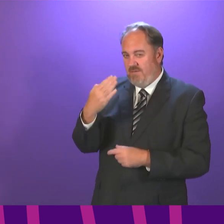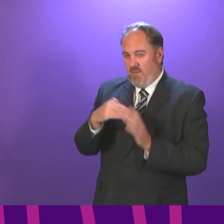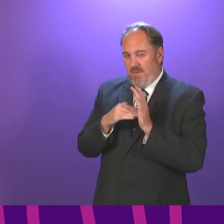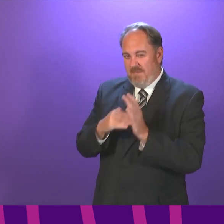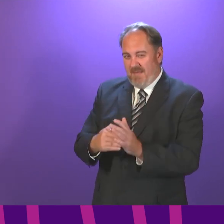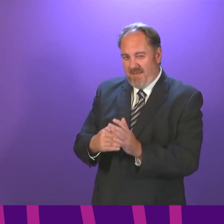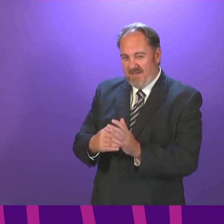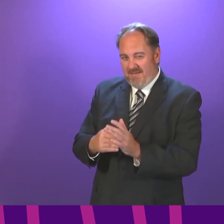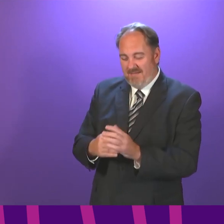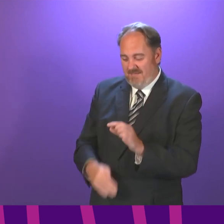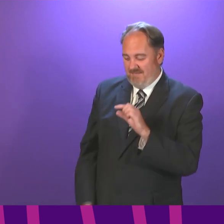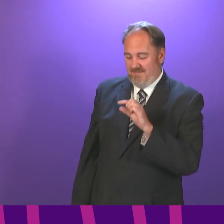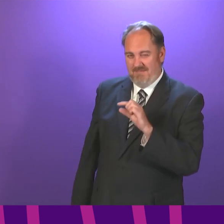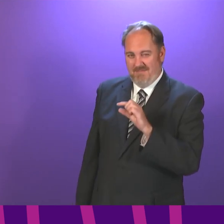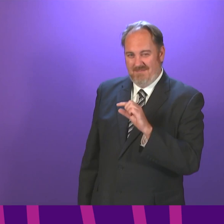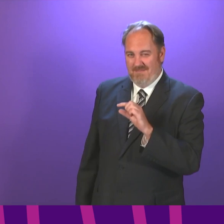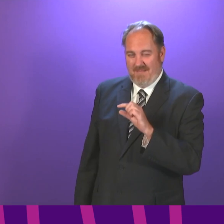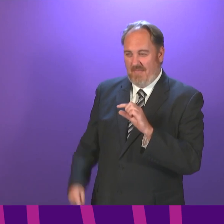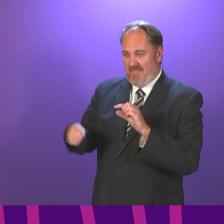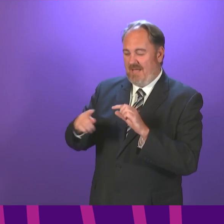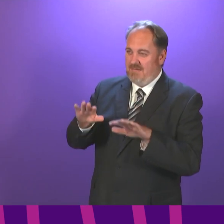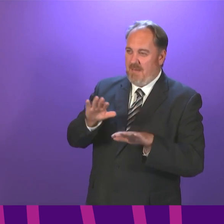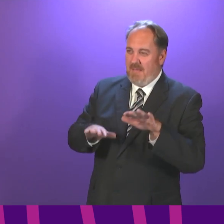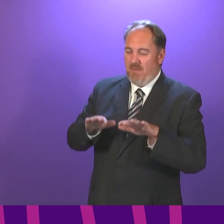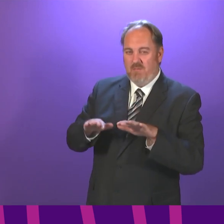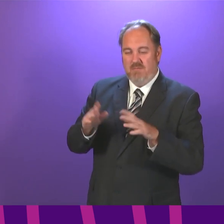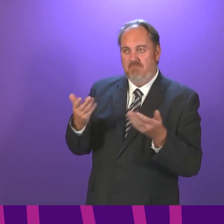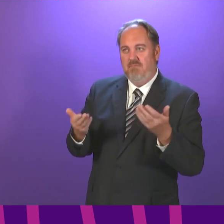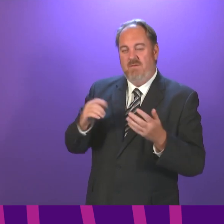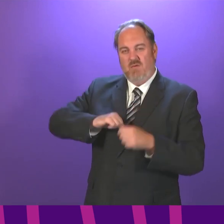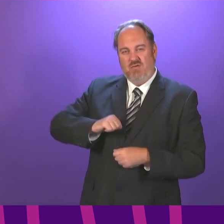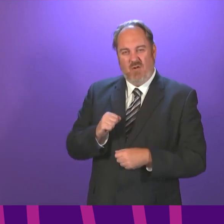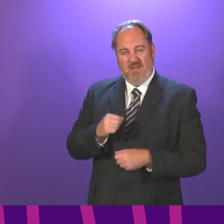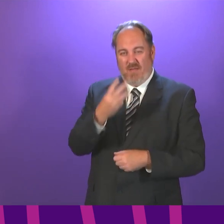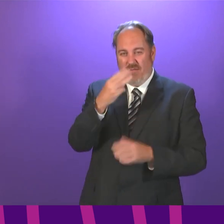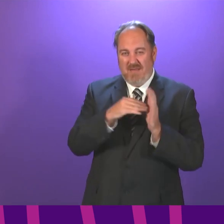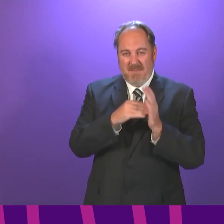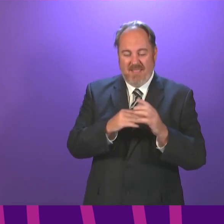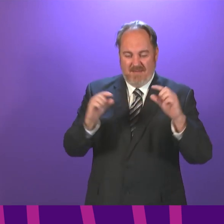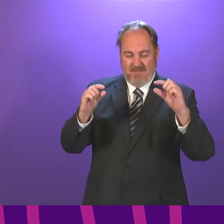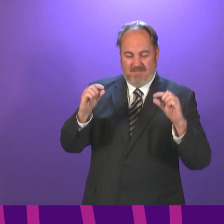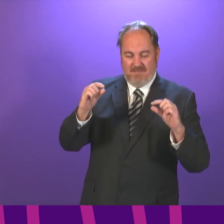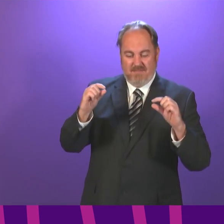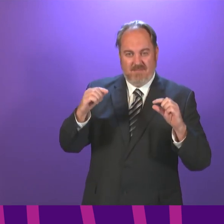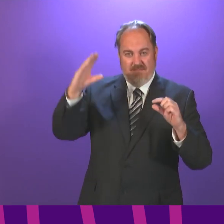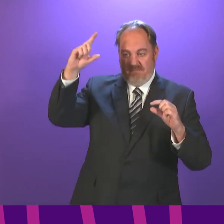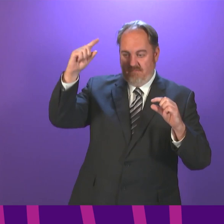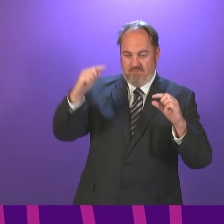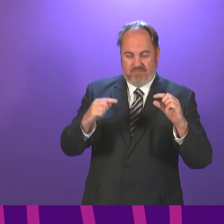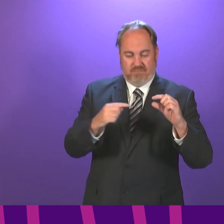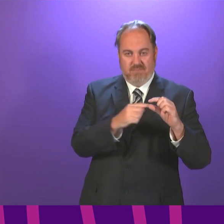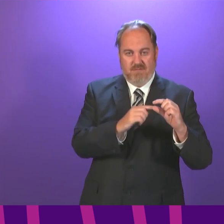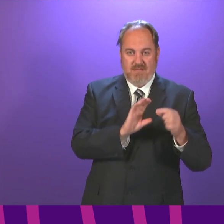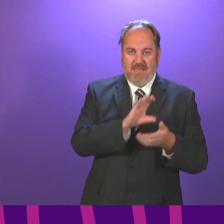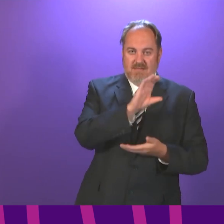context is about £3 million for Scotland. You are not genuinely going to get many real clinics for that